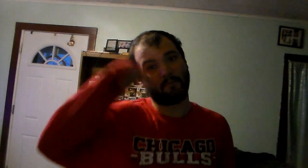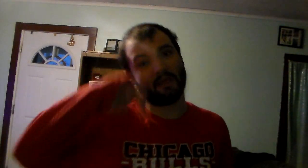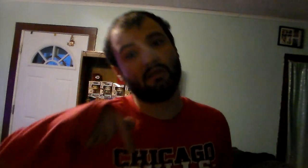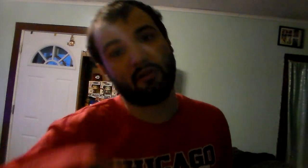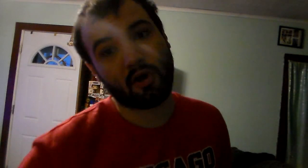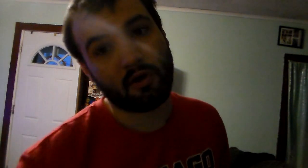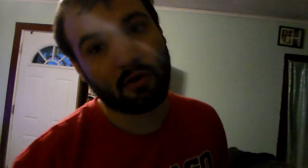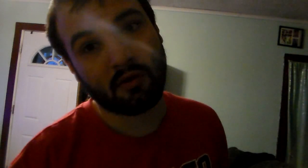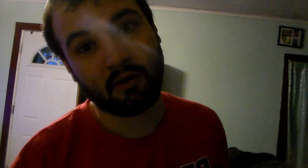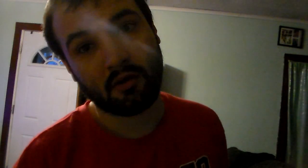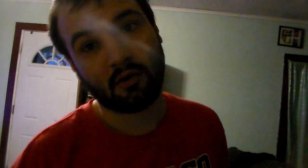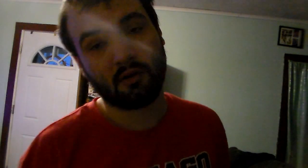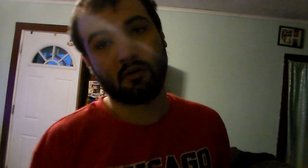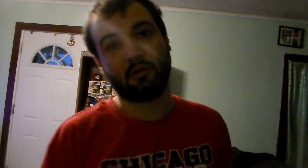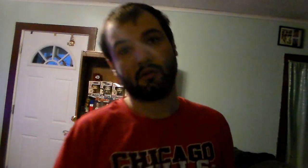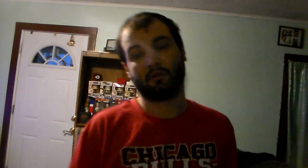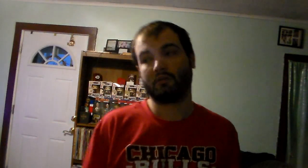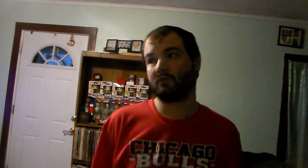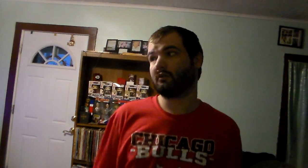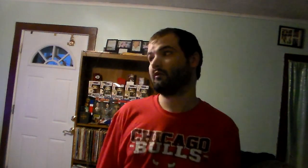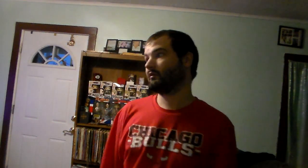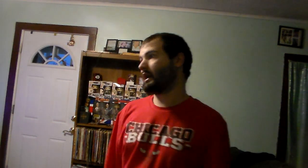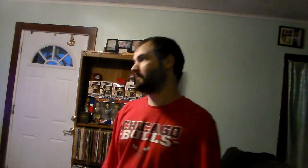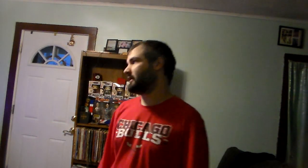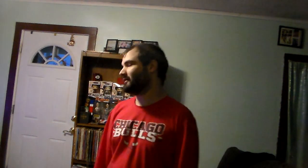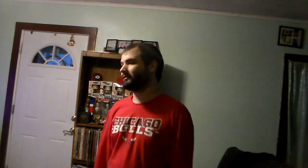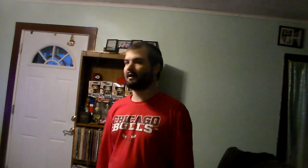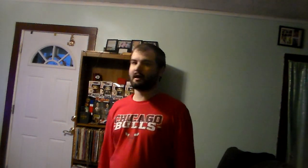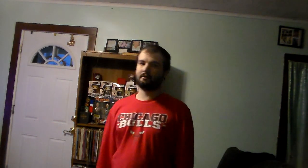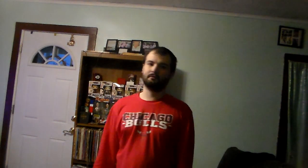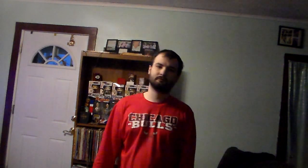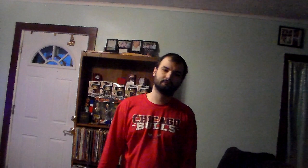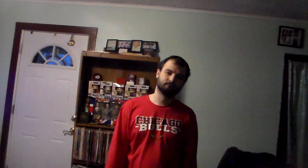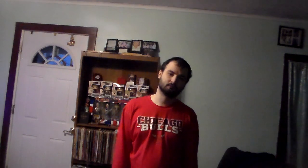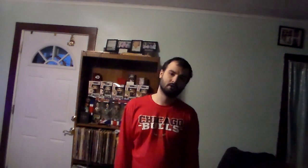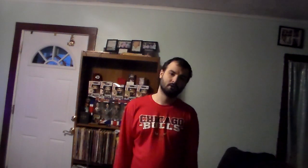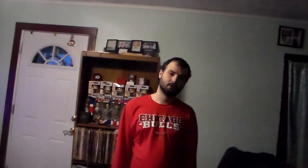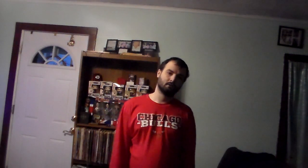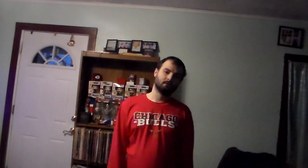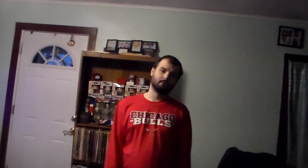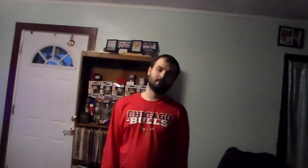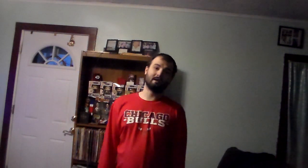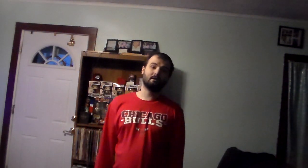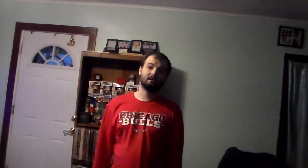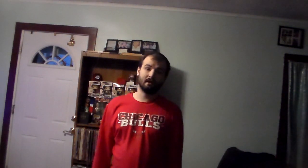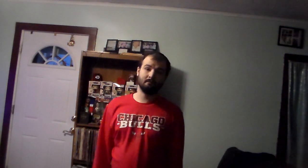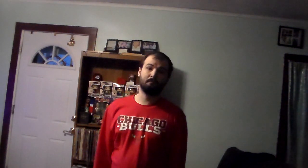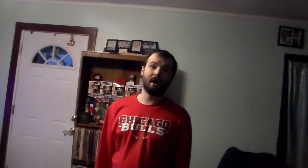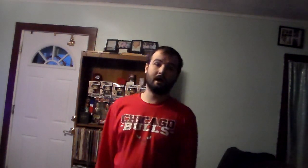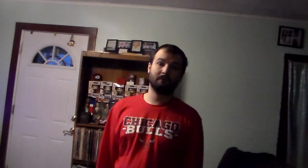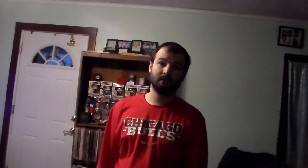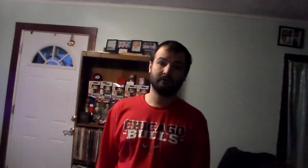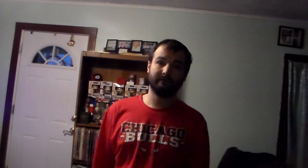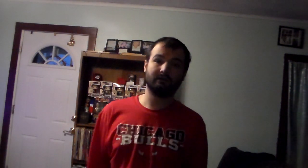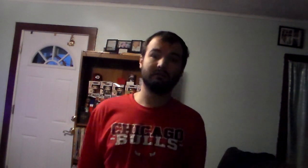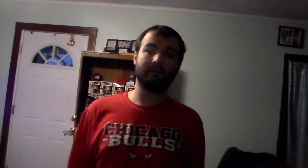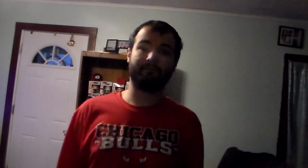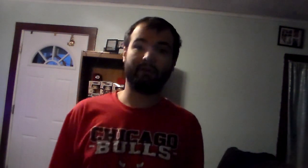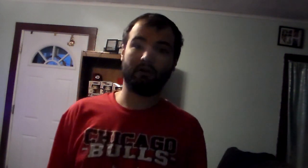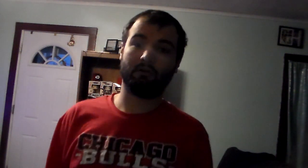compete with that being said sell the team Bob sell the team Phil